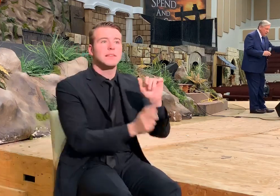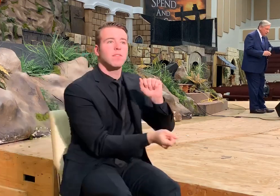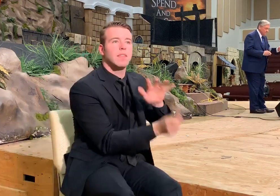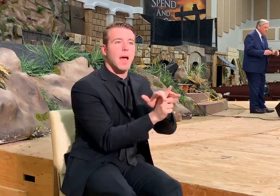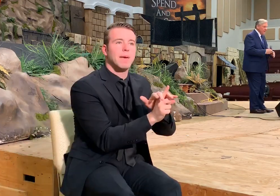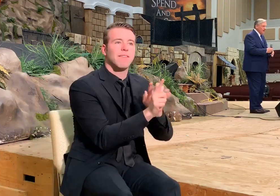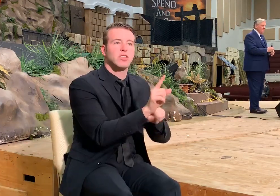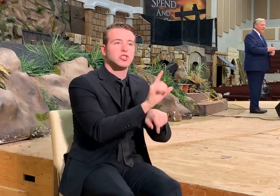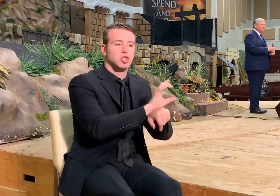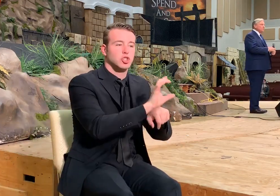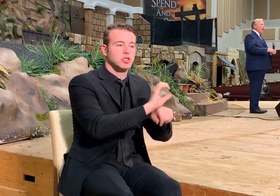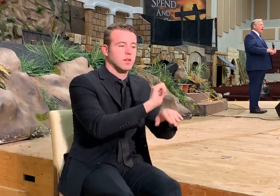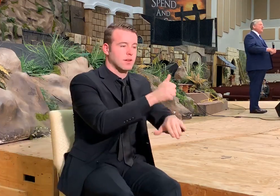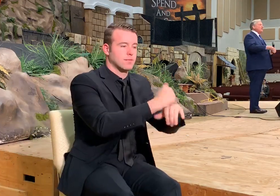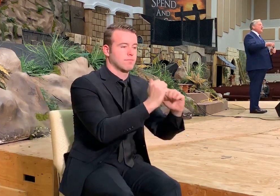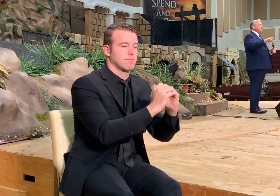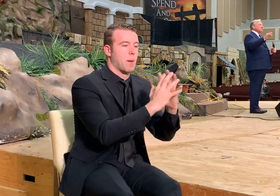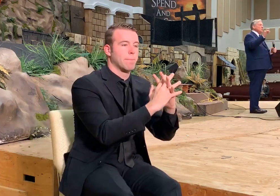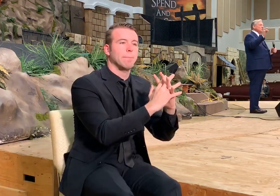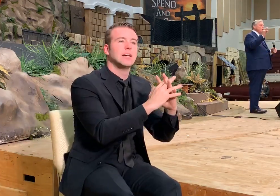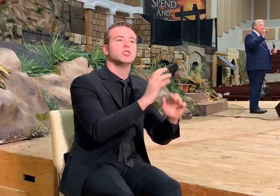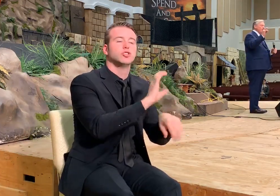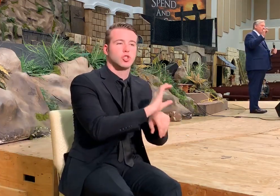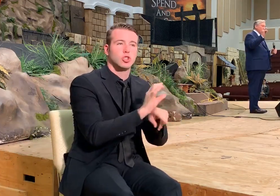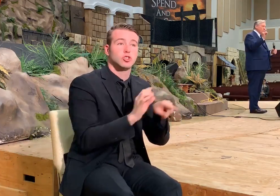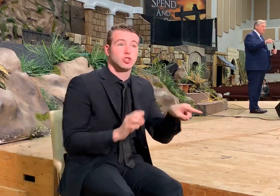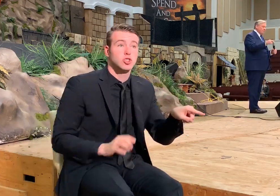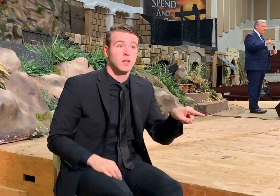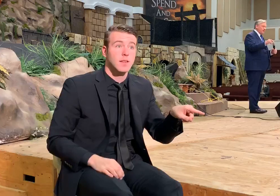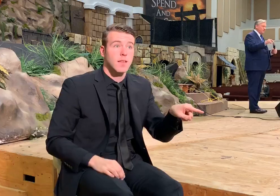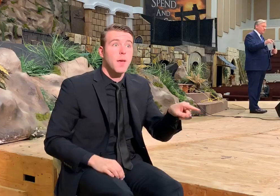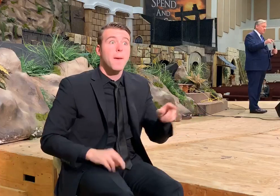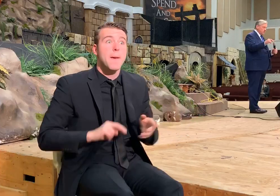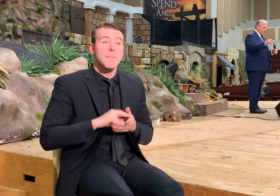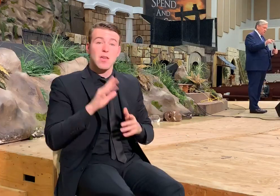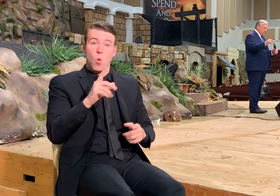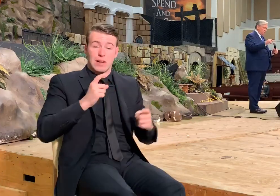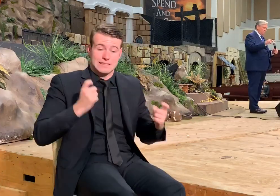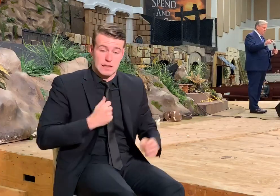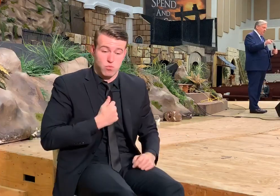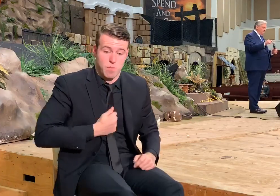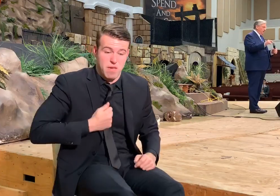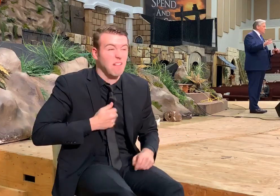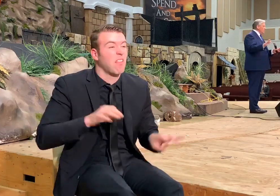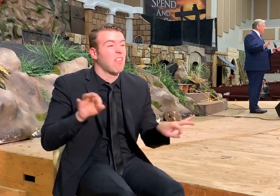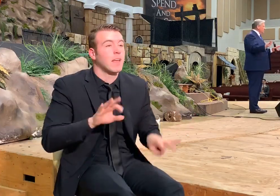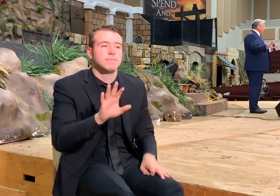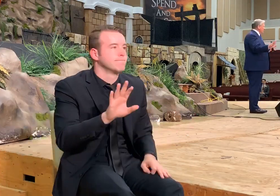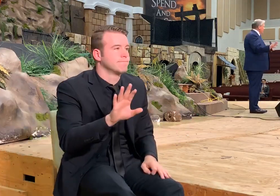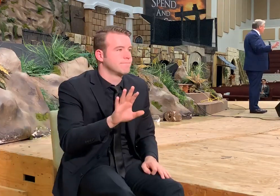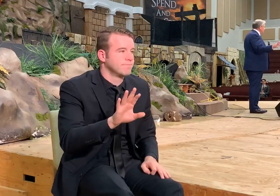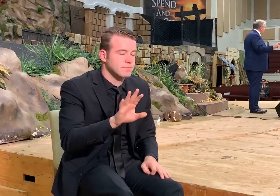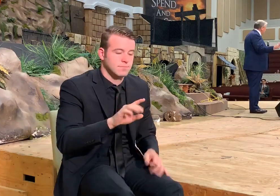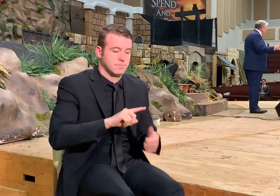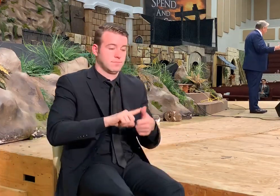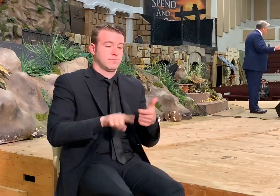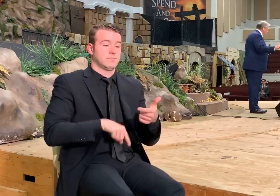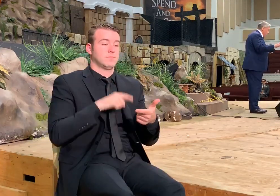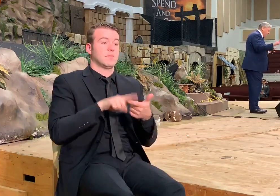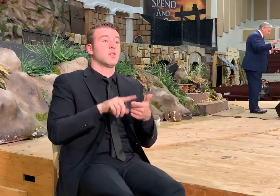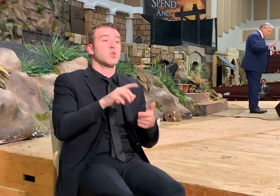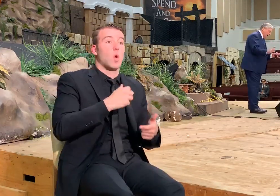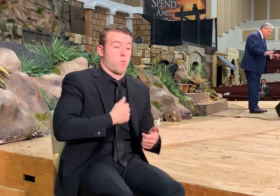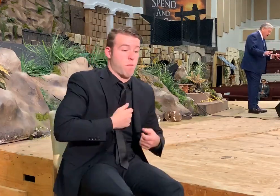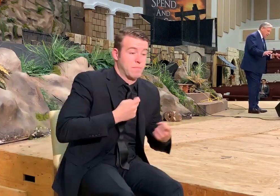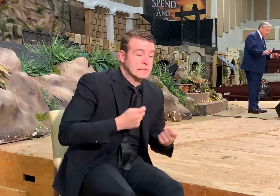into being. And that's why it is no small thing to have repented of your sins. It is not something that's secondary